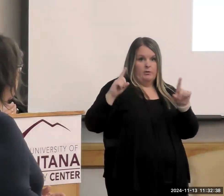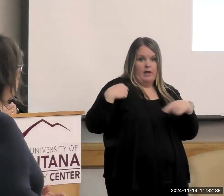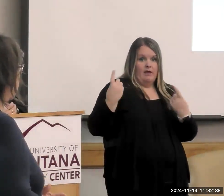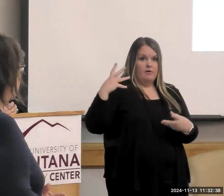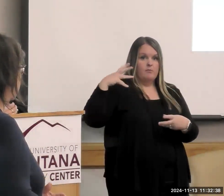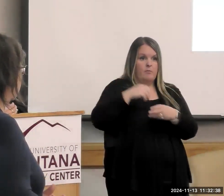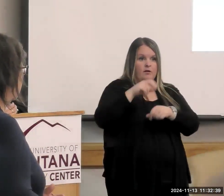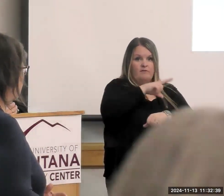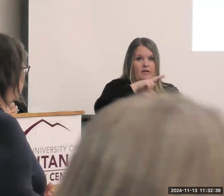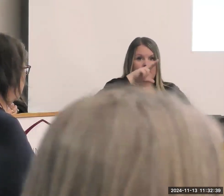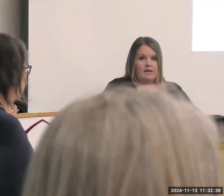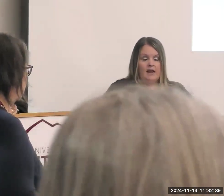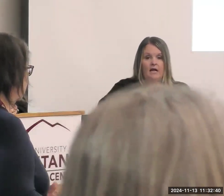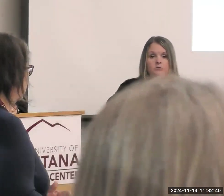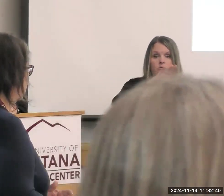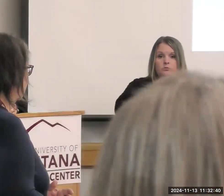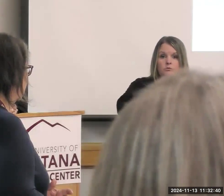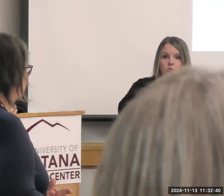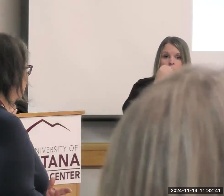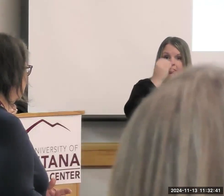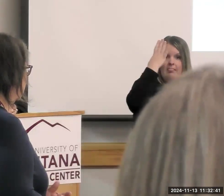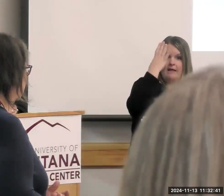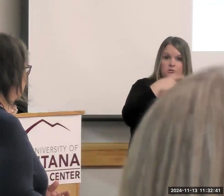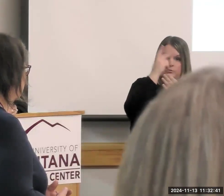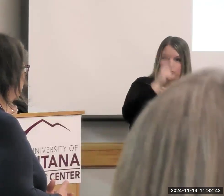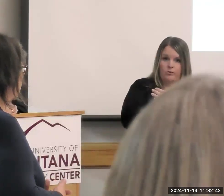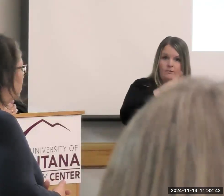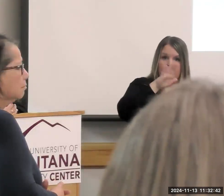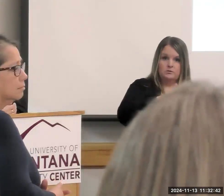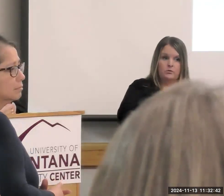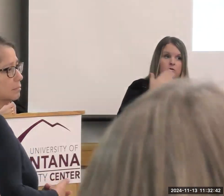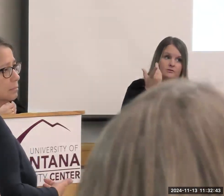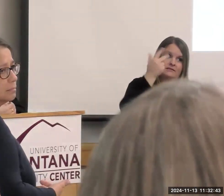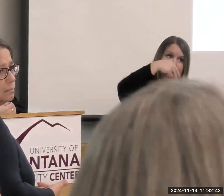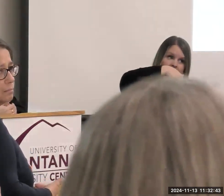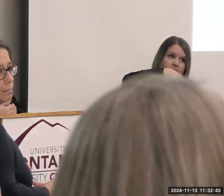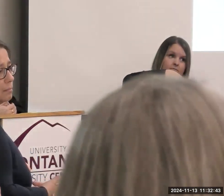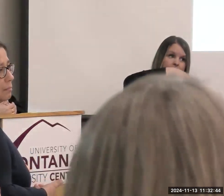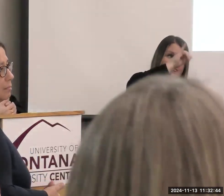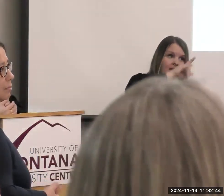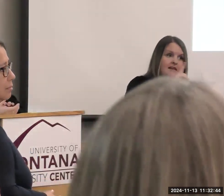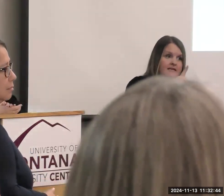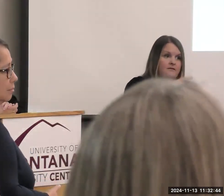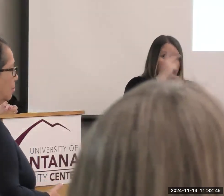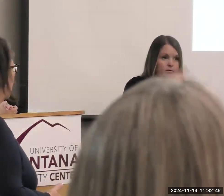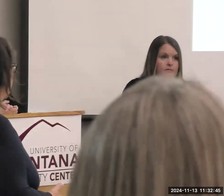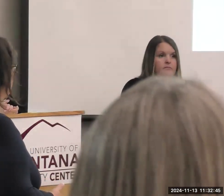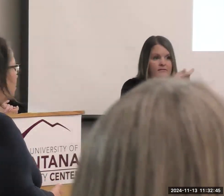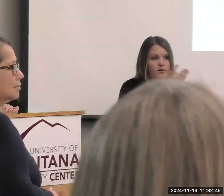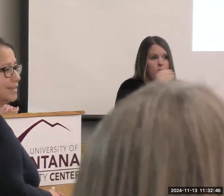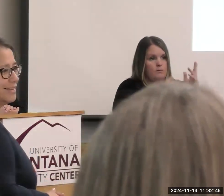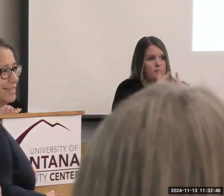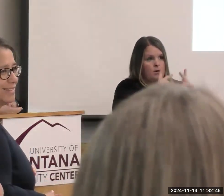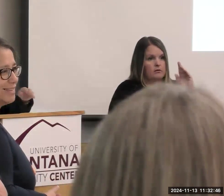the National School Lunch Program at school, you should be standing up because that is one of the programs. Oh, we got a couple more.